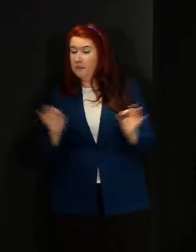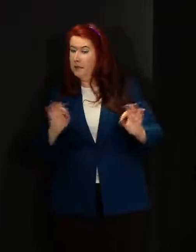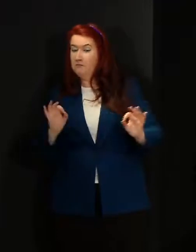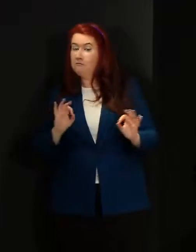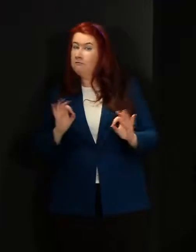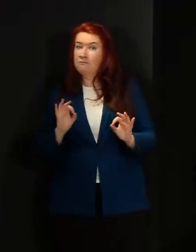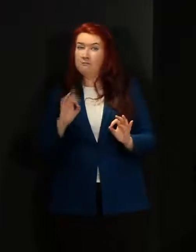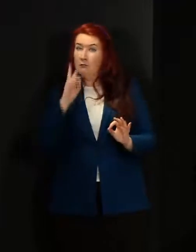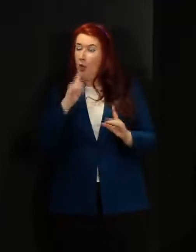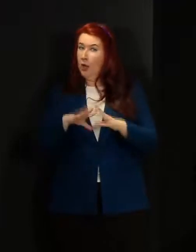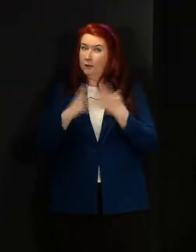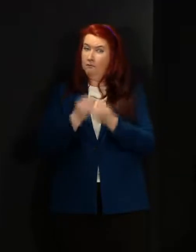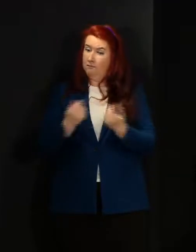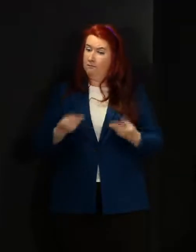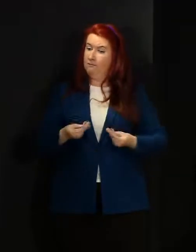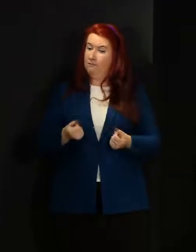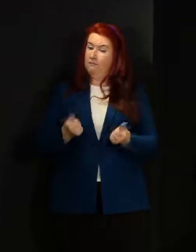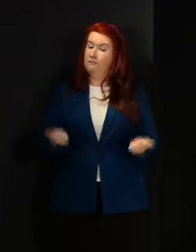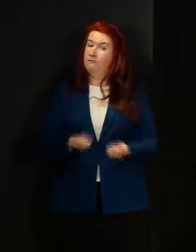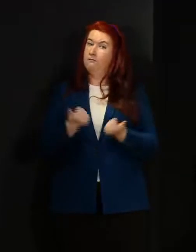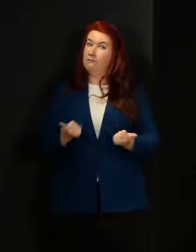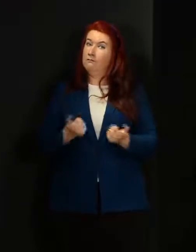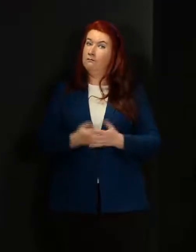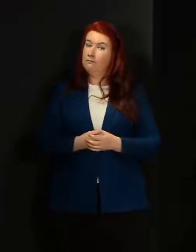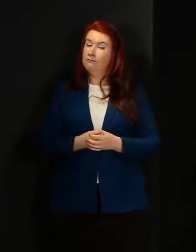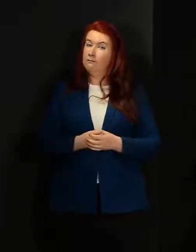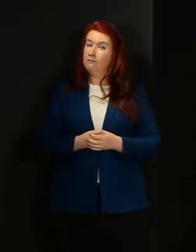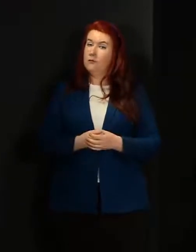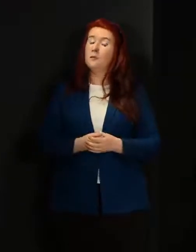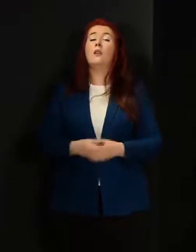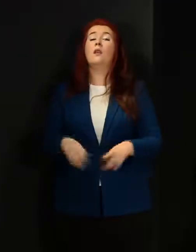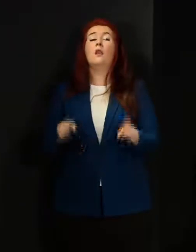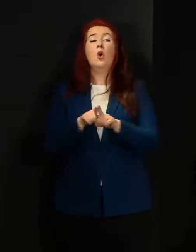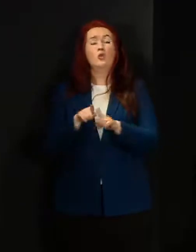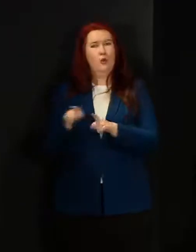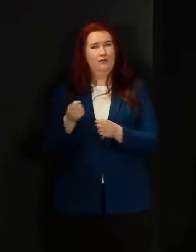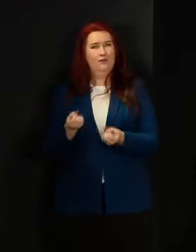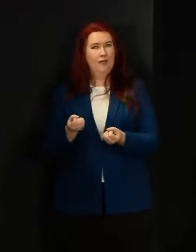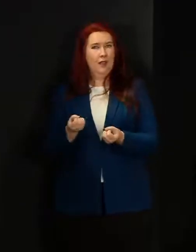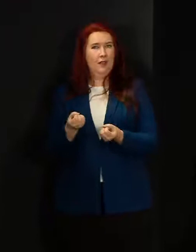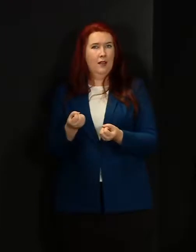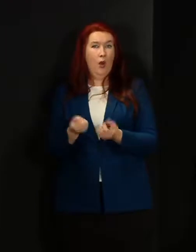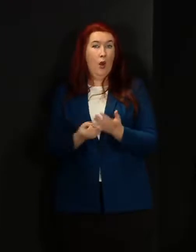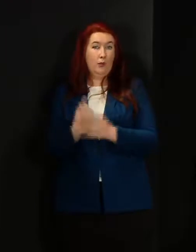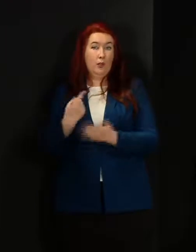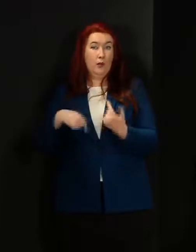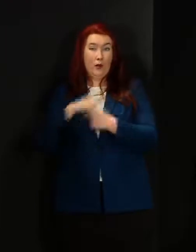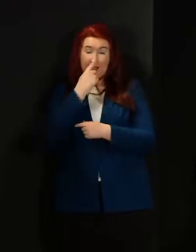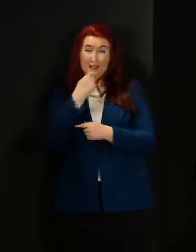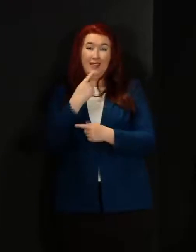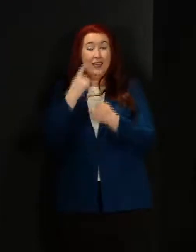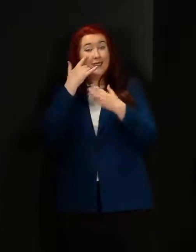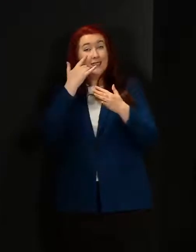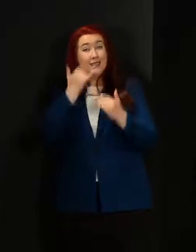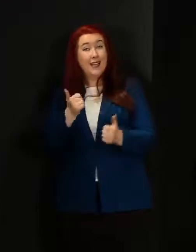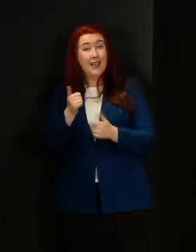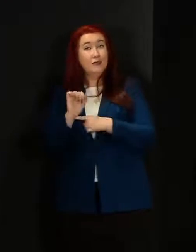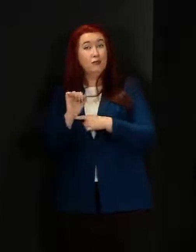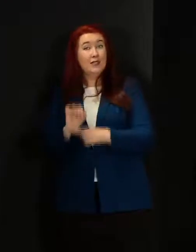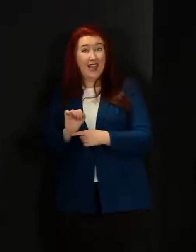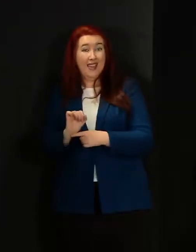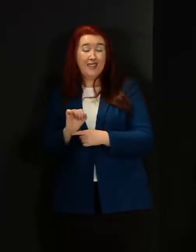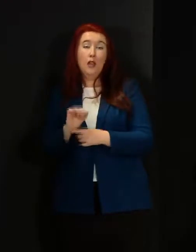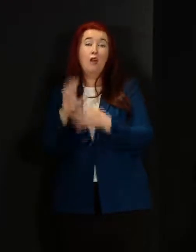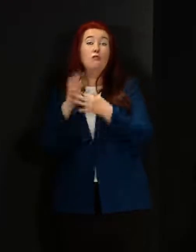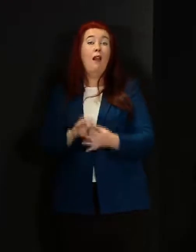is wrong with our test and protect system. It also gives us the opportunity of course to say, test and protect relies on individual